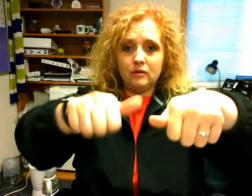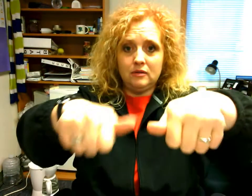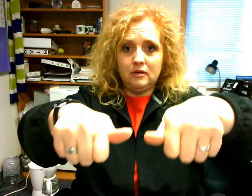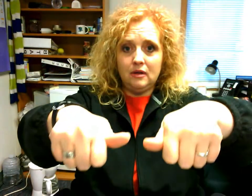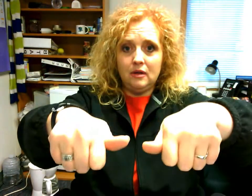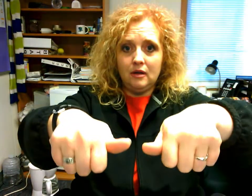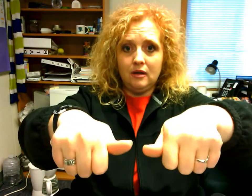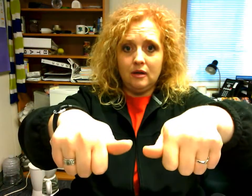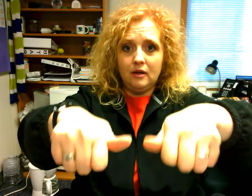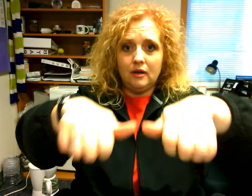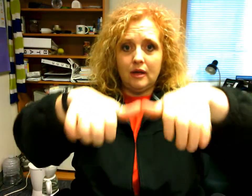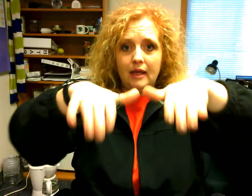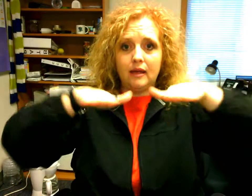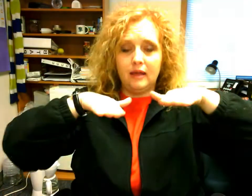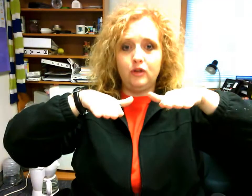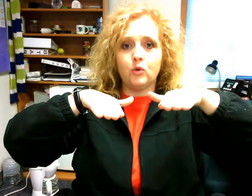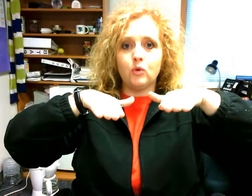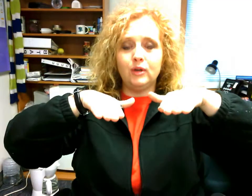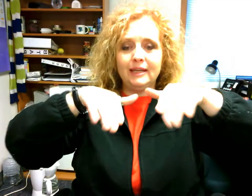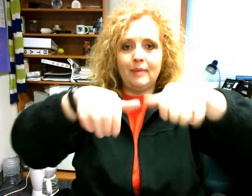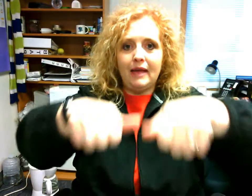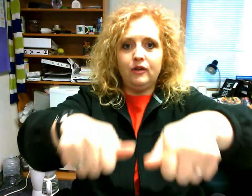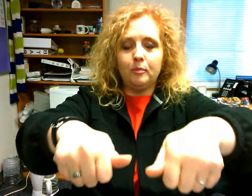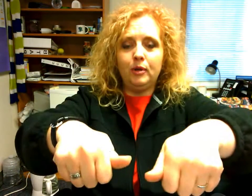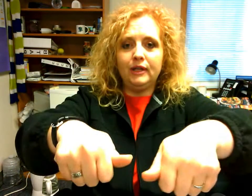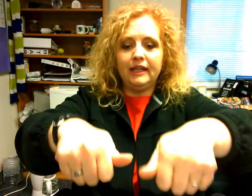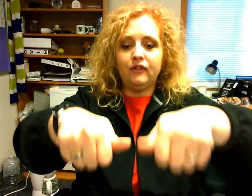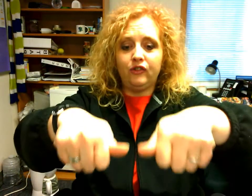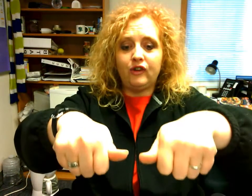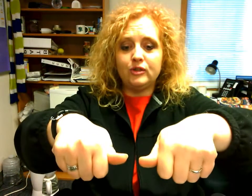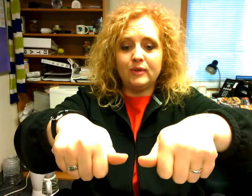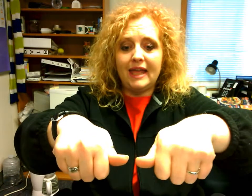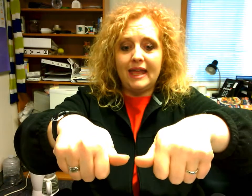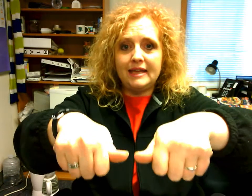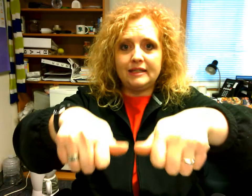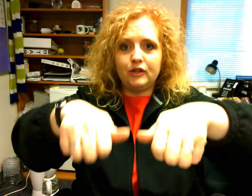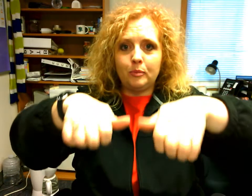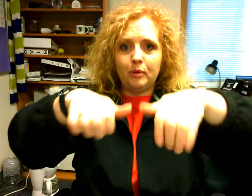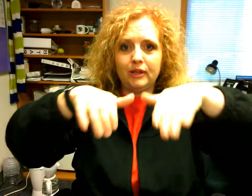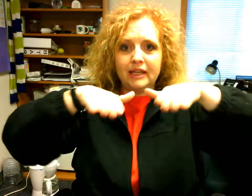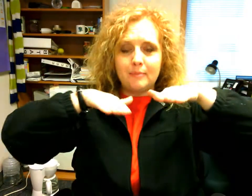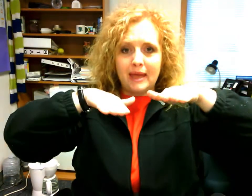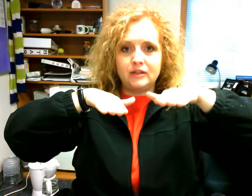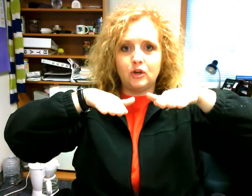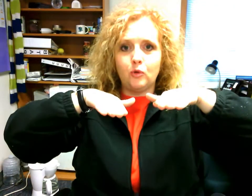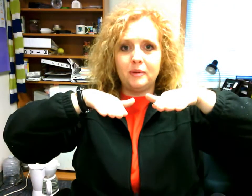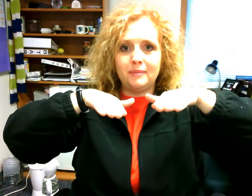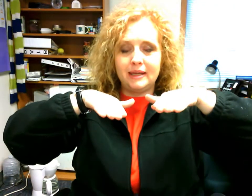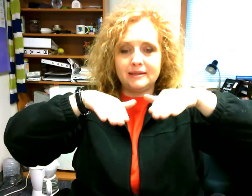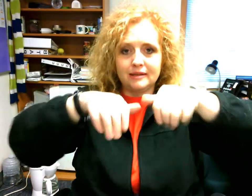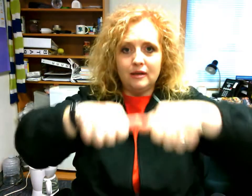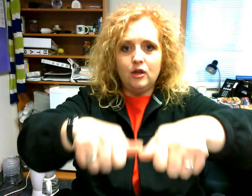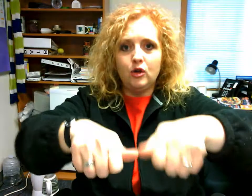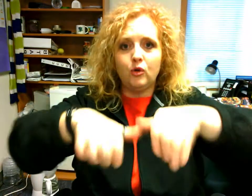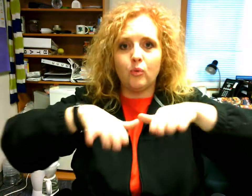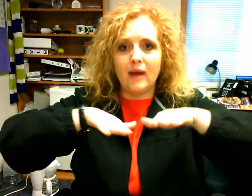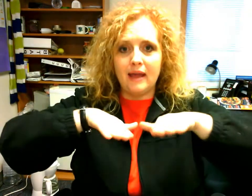and you're rolling back you're pulling it starts with A's and you're pulling it back to open B's grave